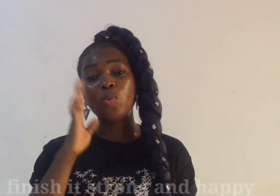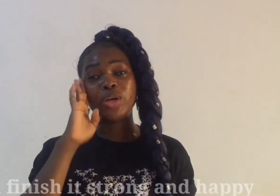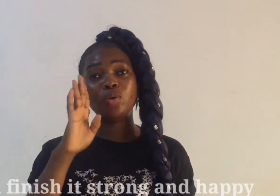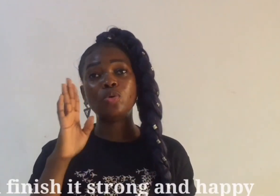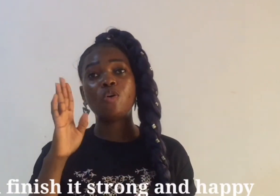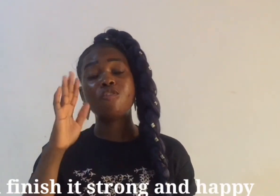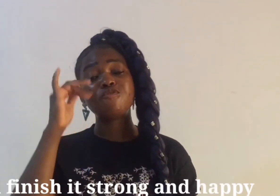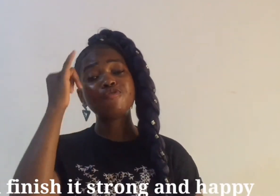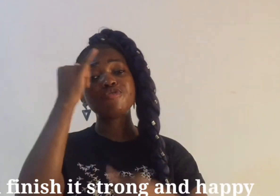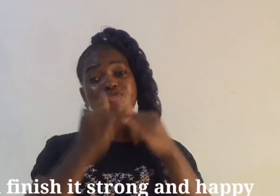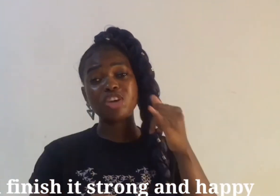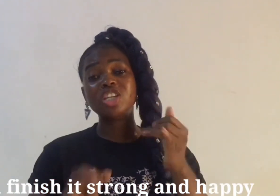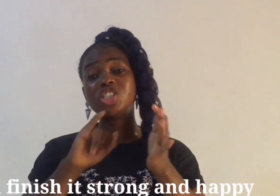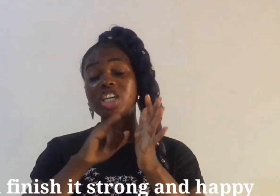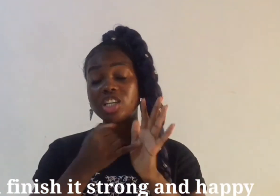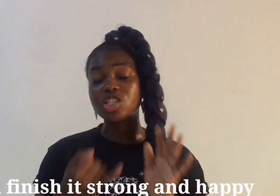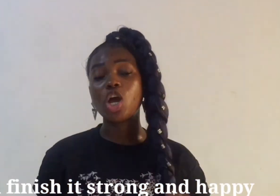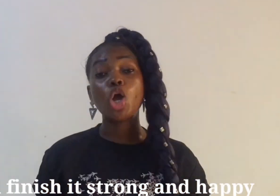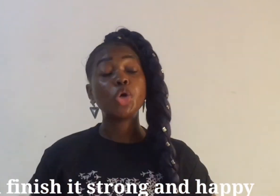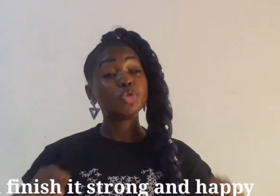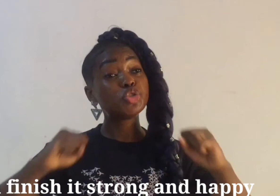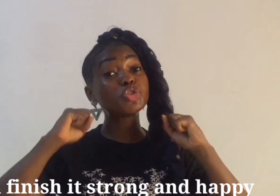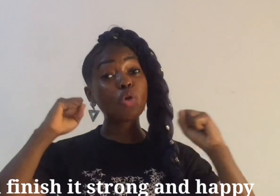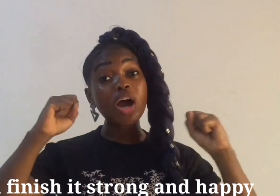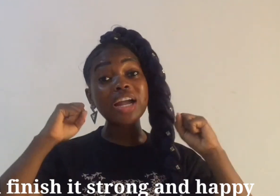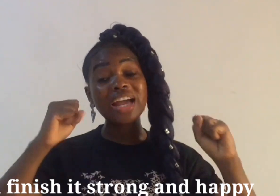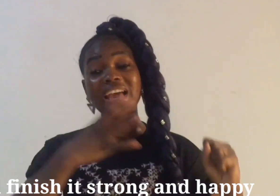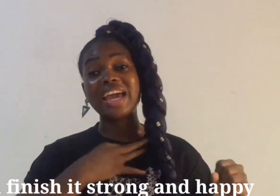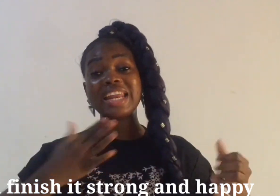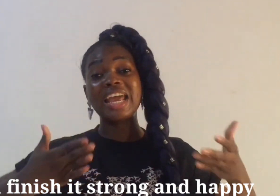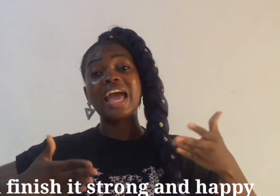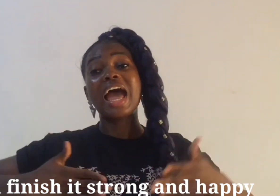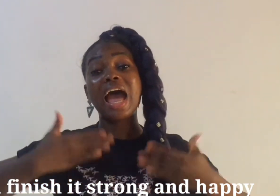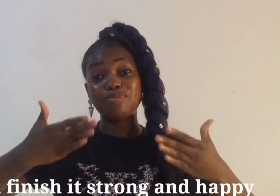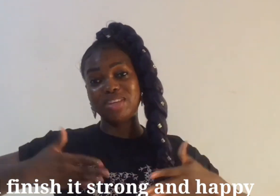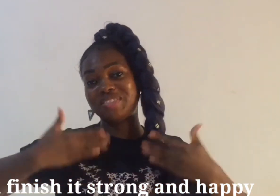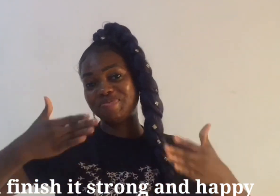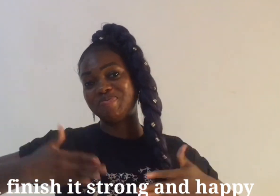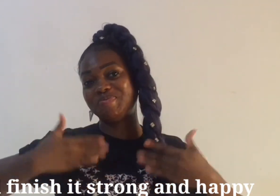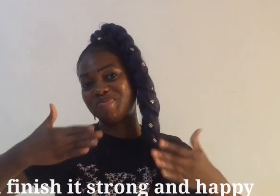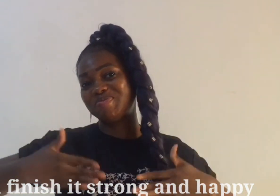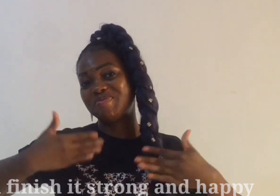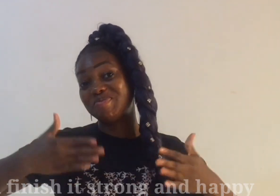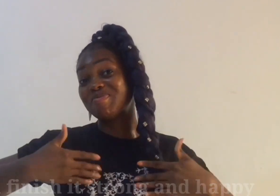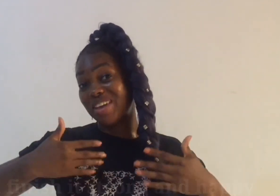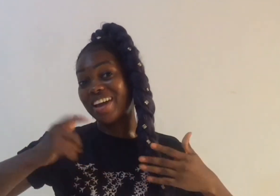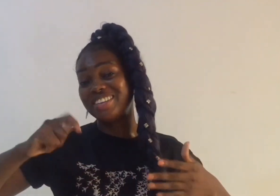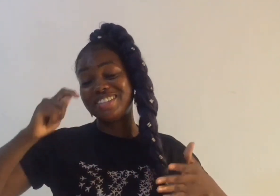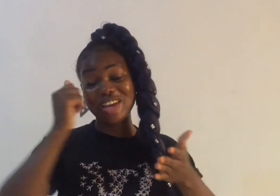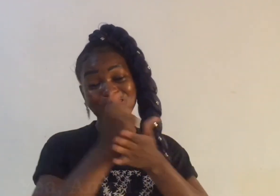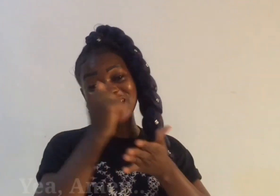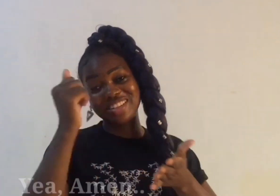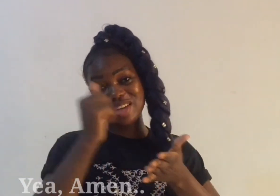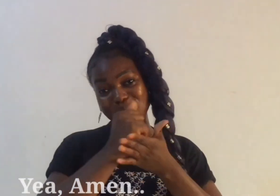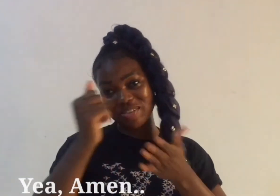will finish it strong and happy yeah amen amen